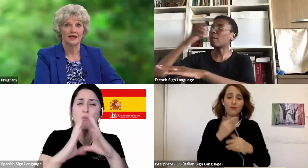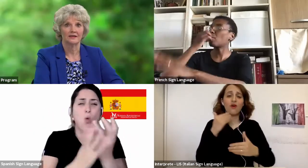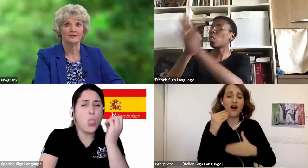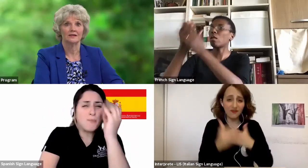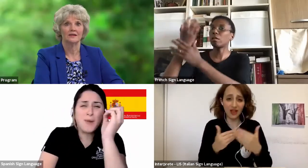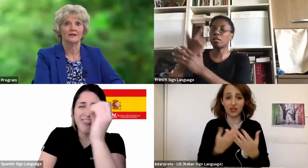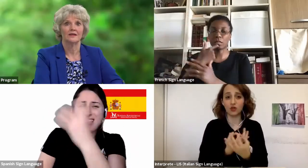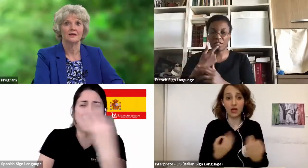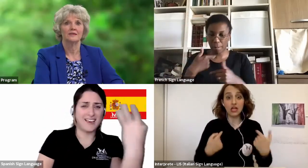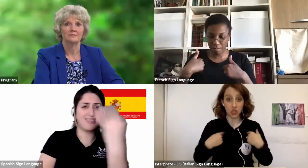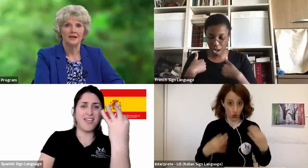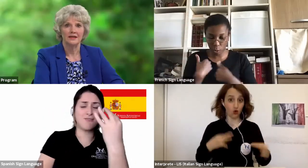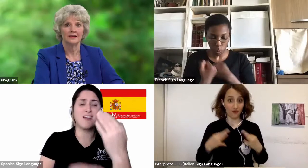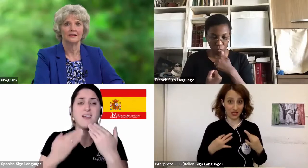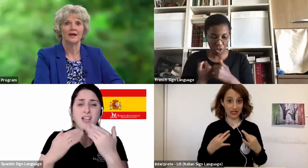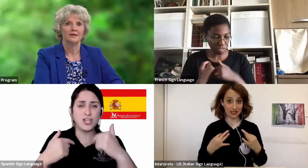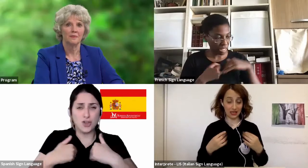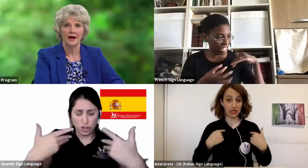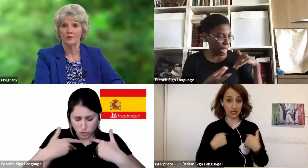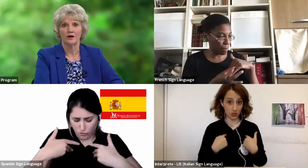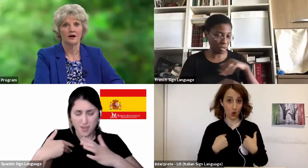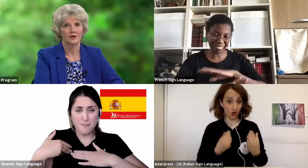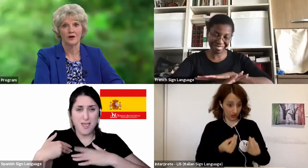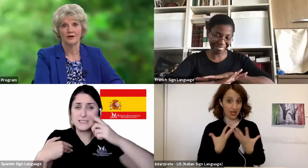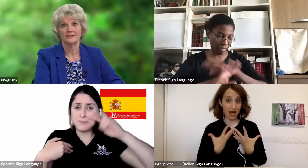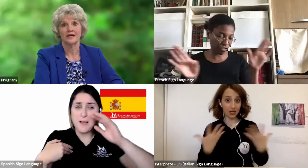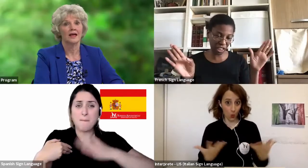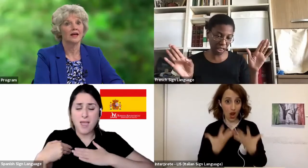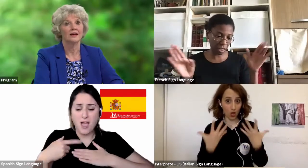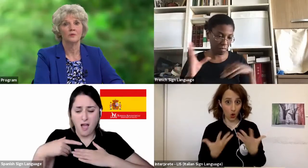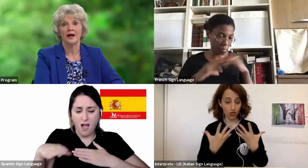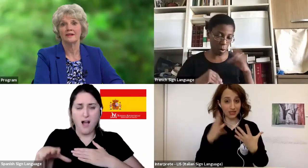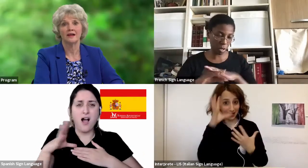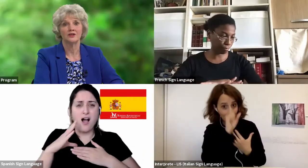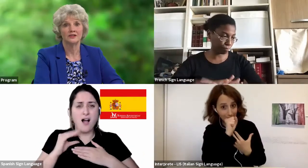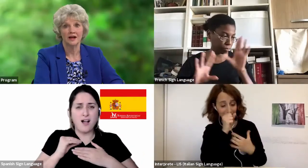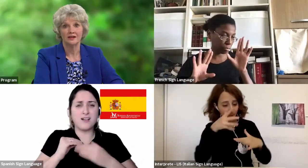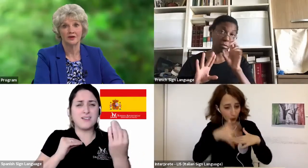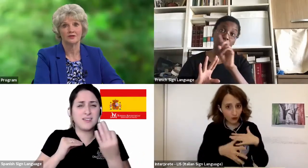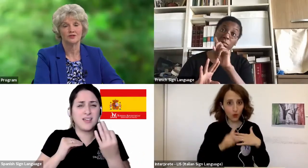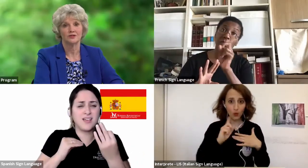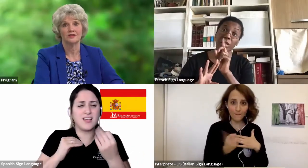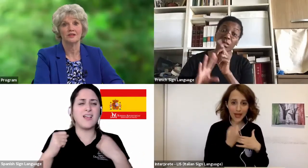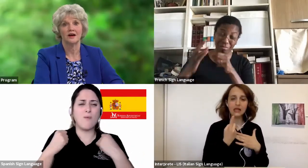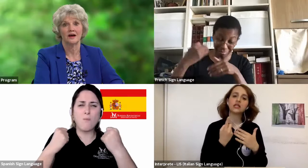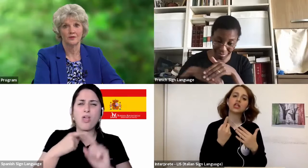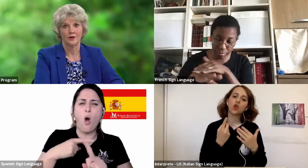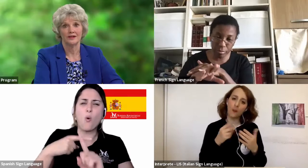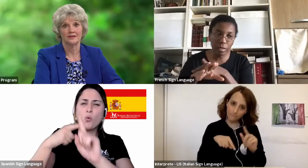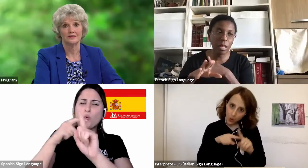understand the meaning and the power of the cross in a way that I could not have understood